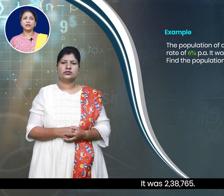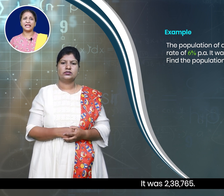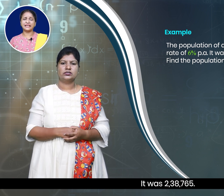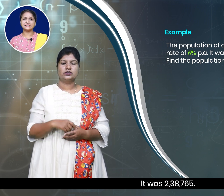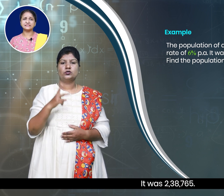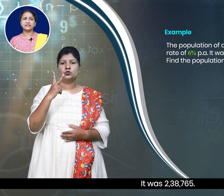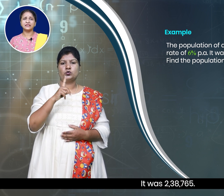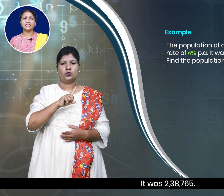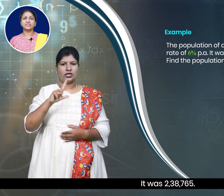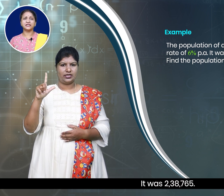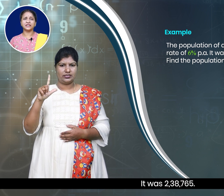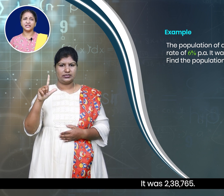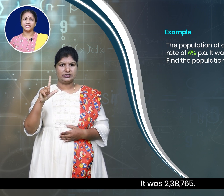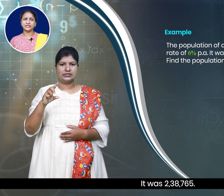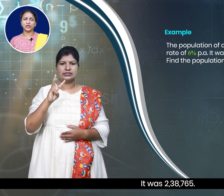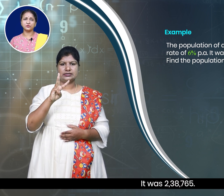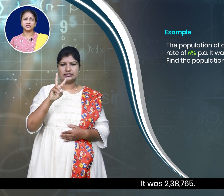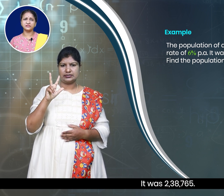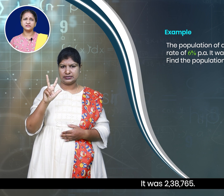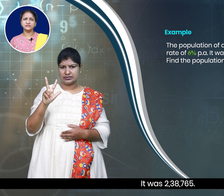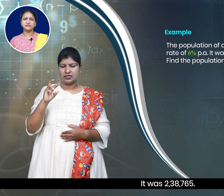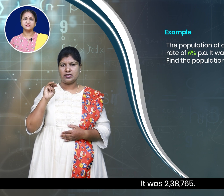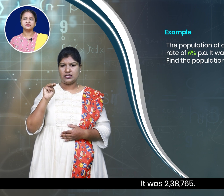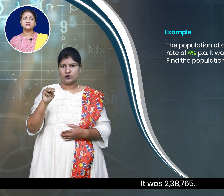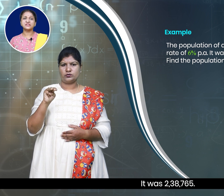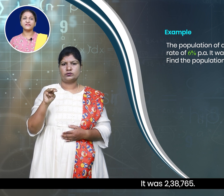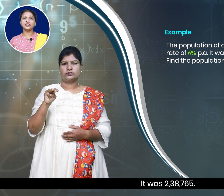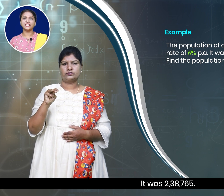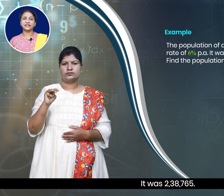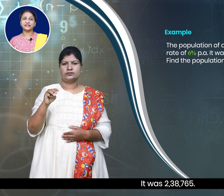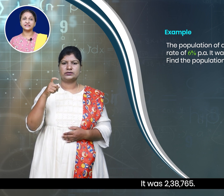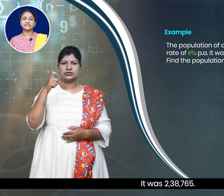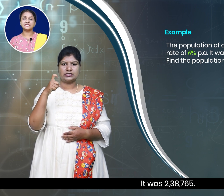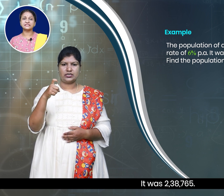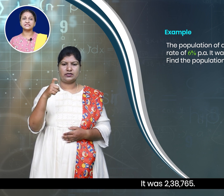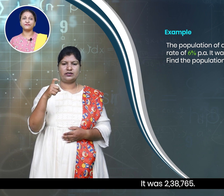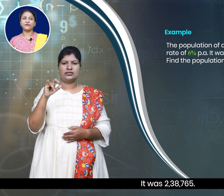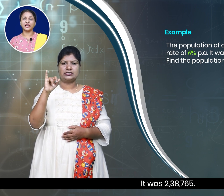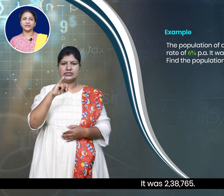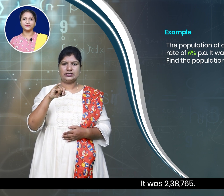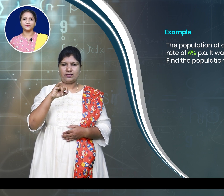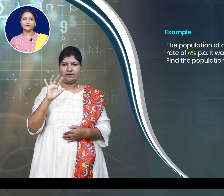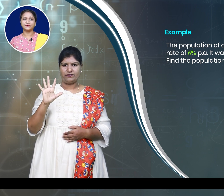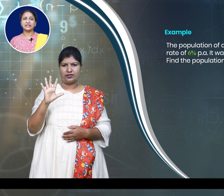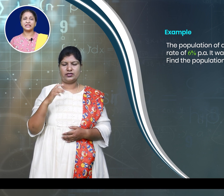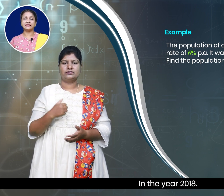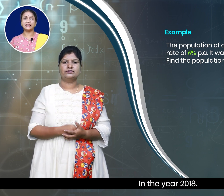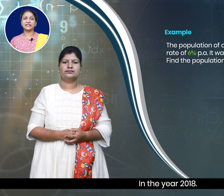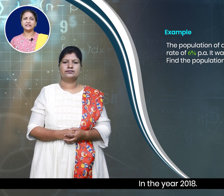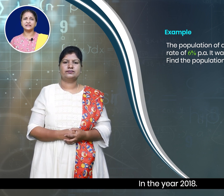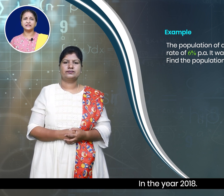,38,765 in the year